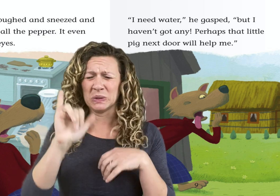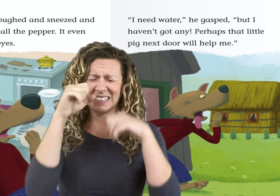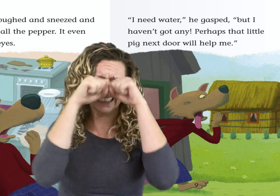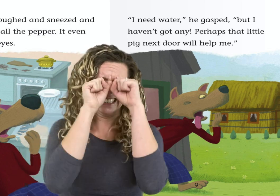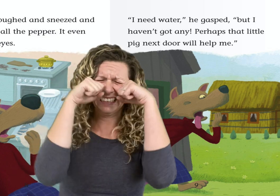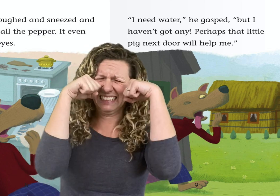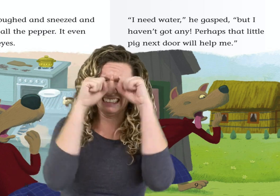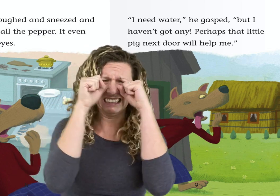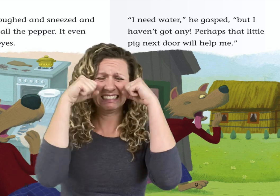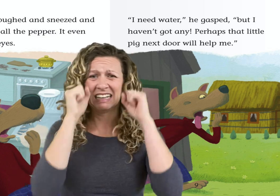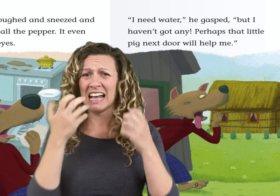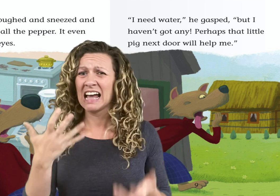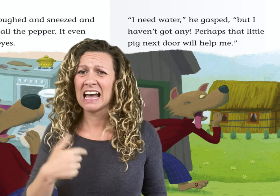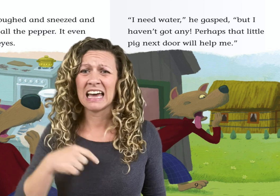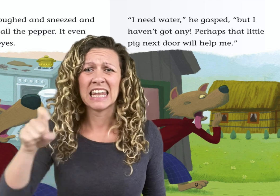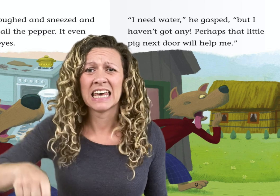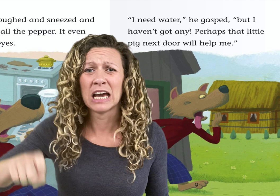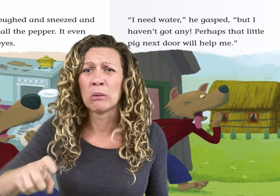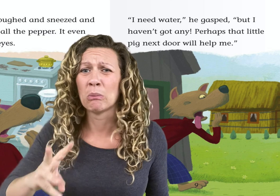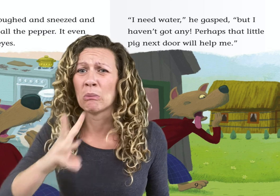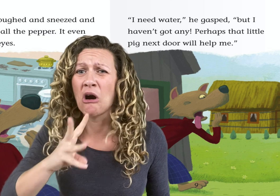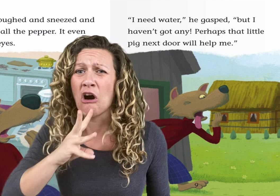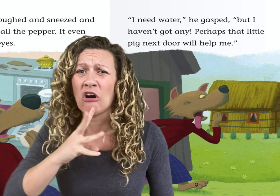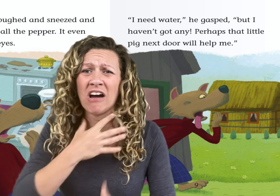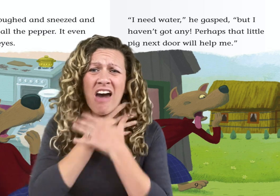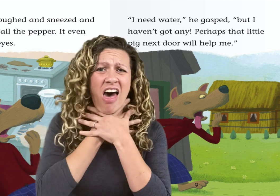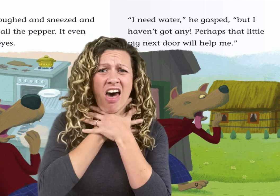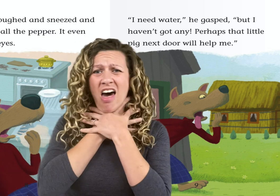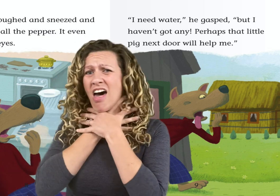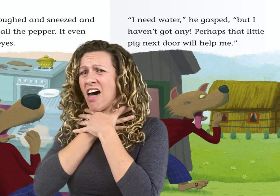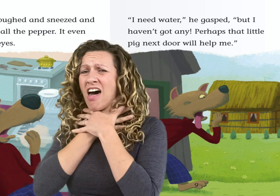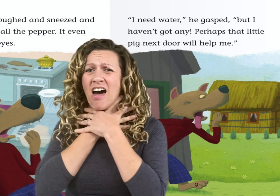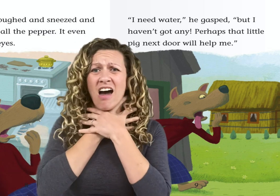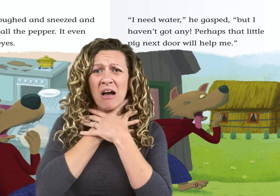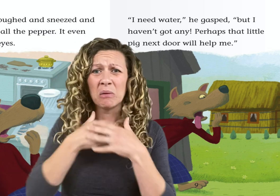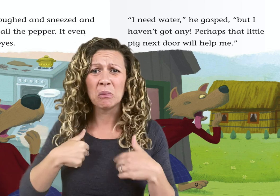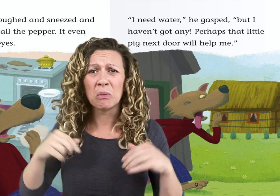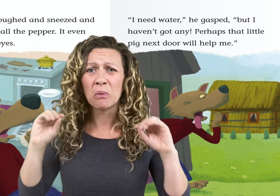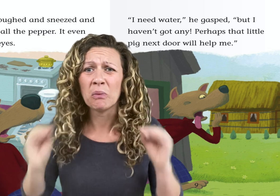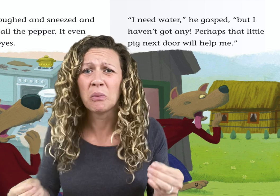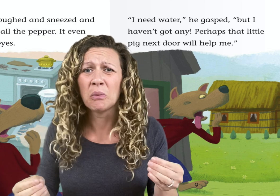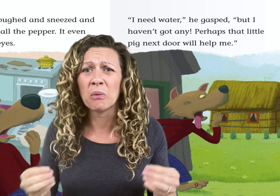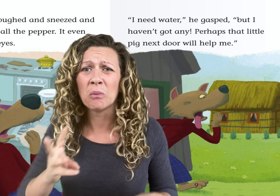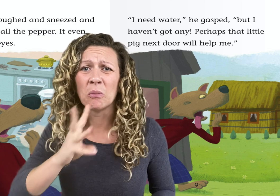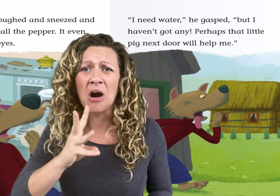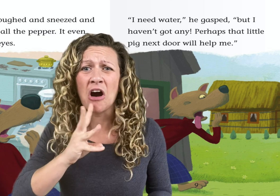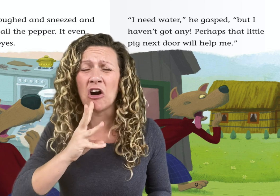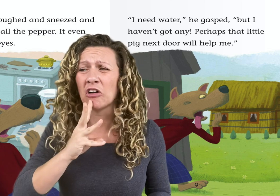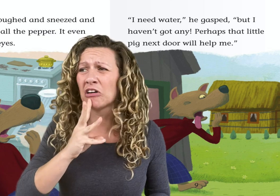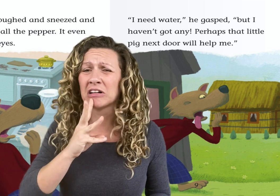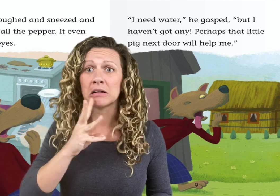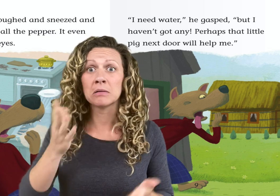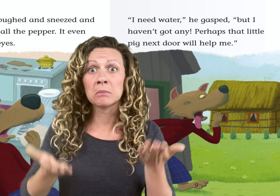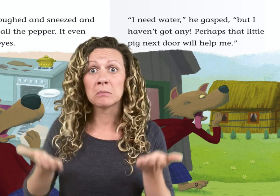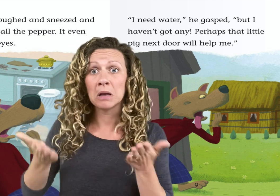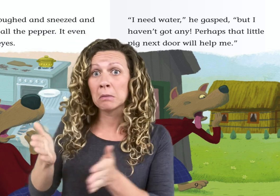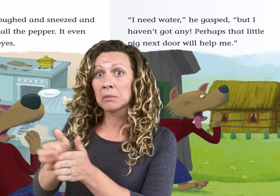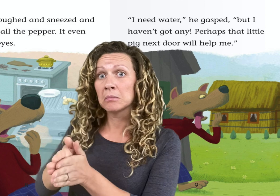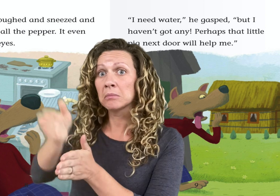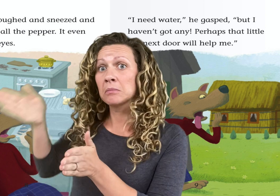even got in his eyes. I need water! Sure! He gasped. But I haven't got any. Maybe. Perhaps